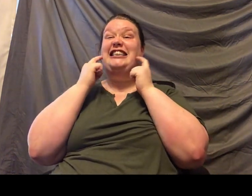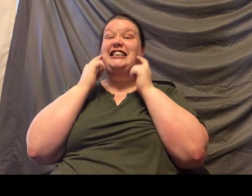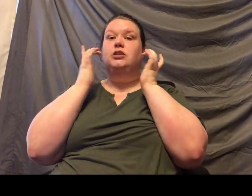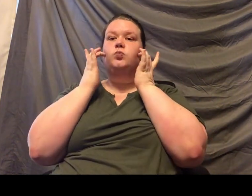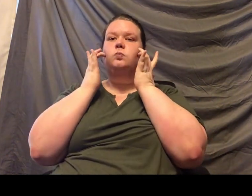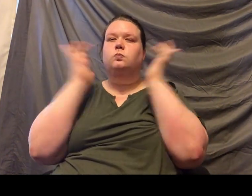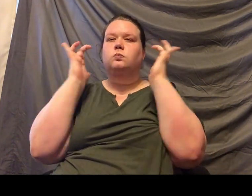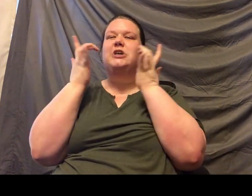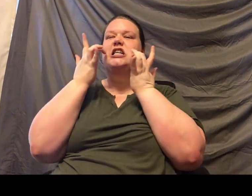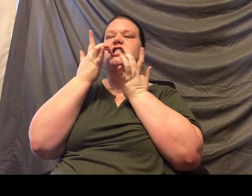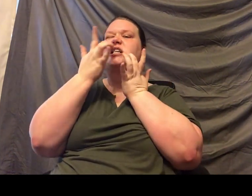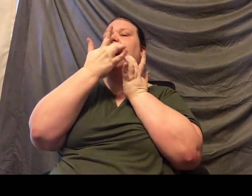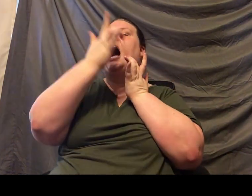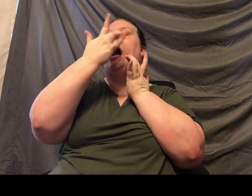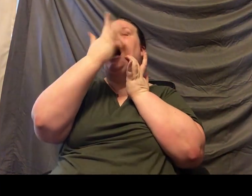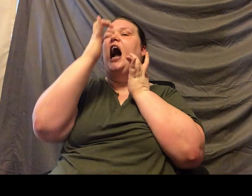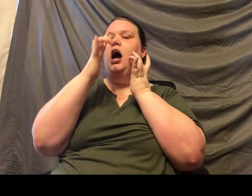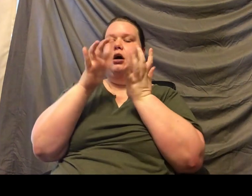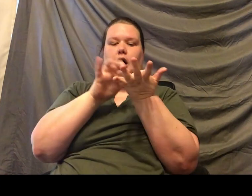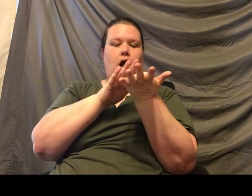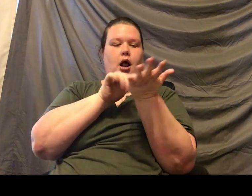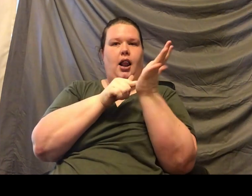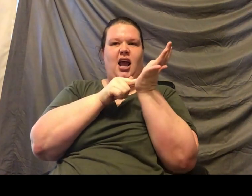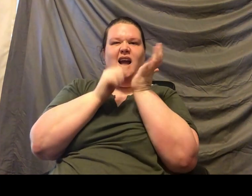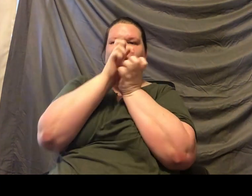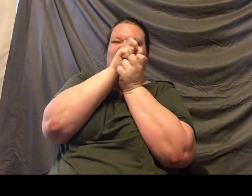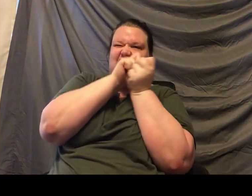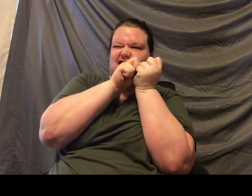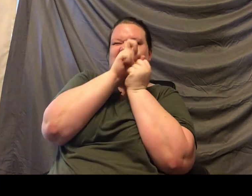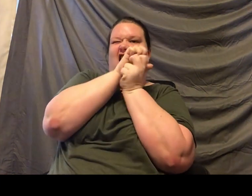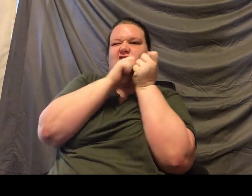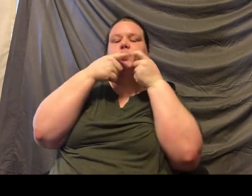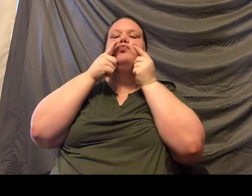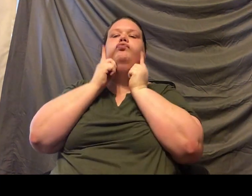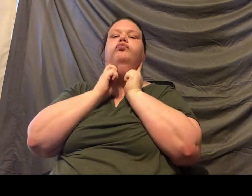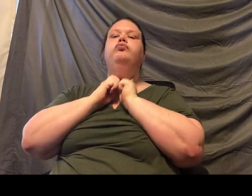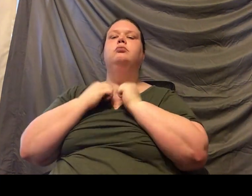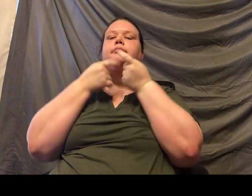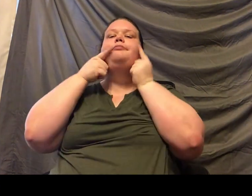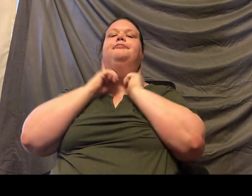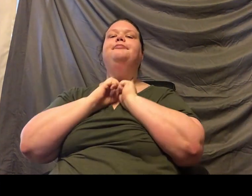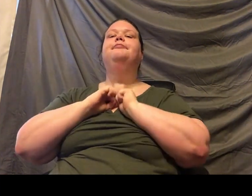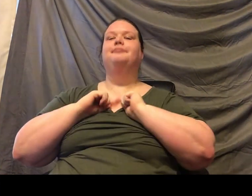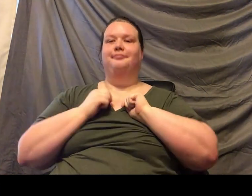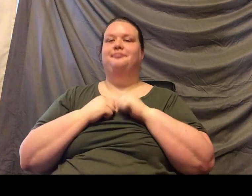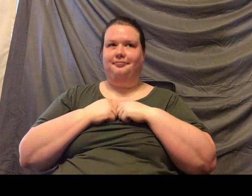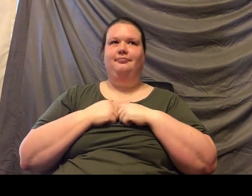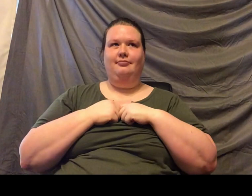to crush up the leaves and get the juices and hydration from the leaves. And I also think that's why most